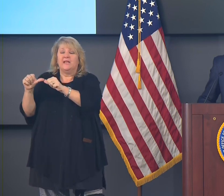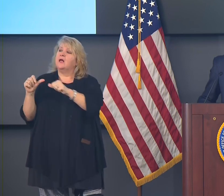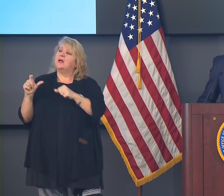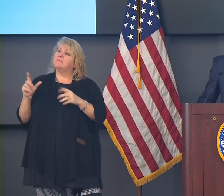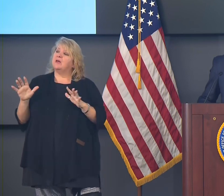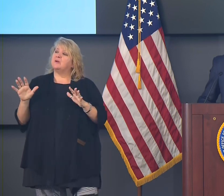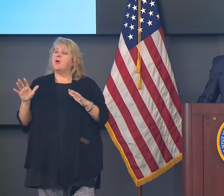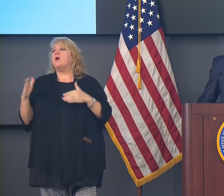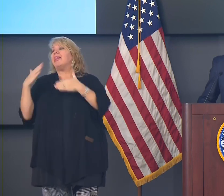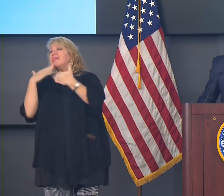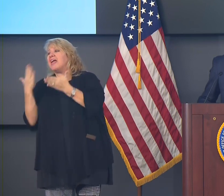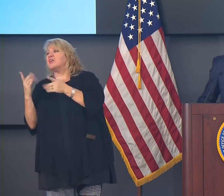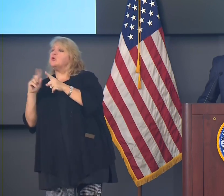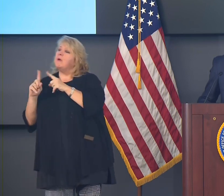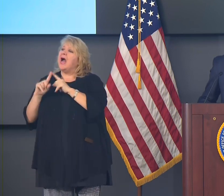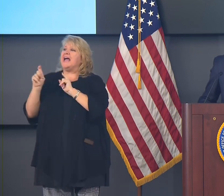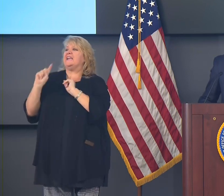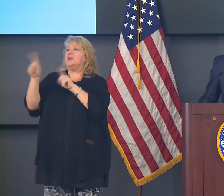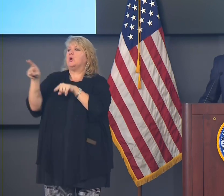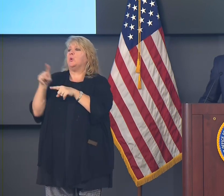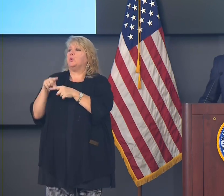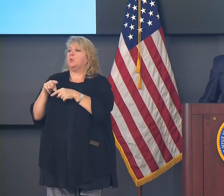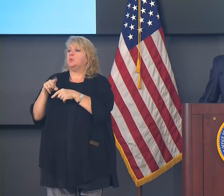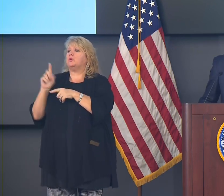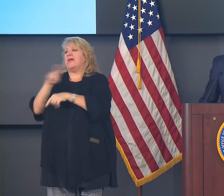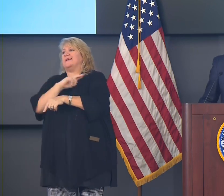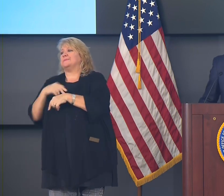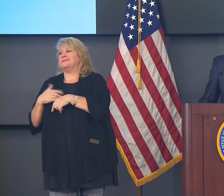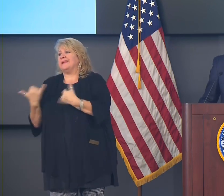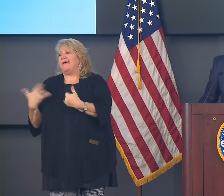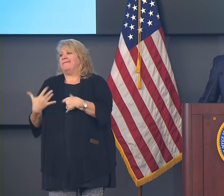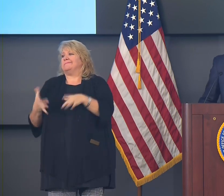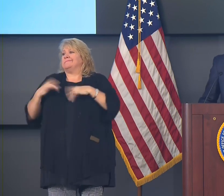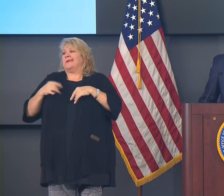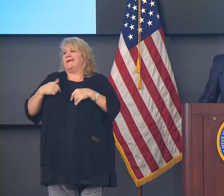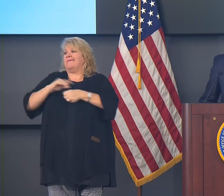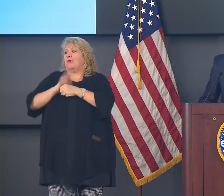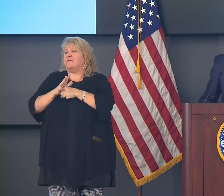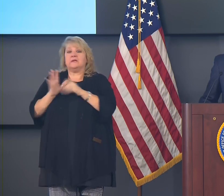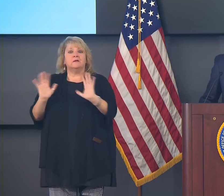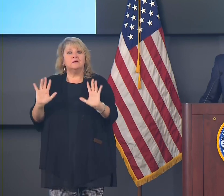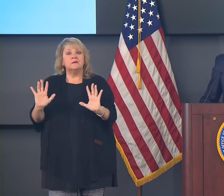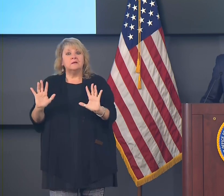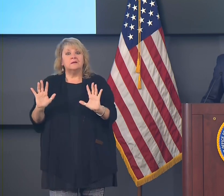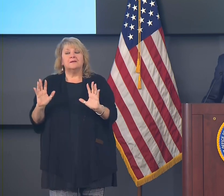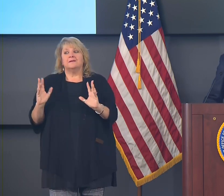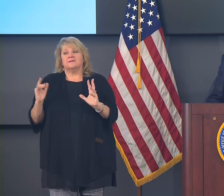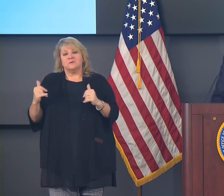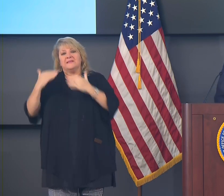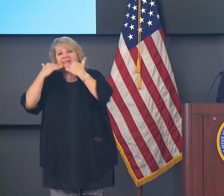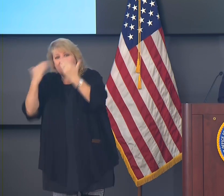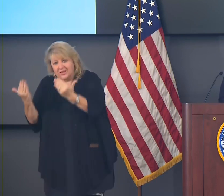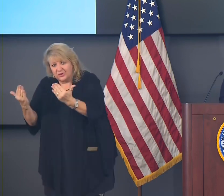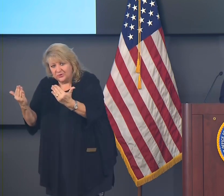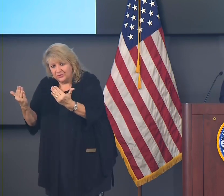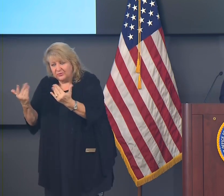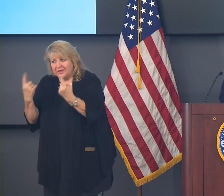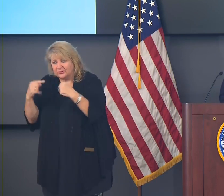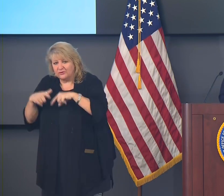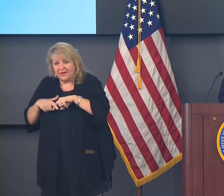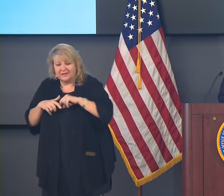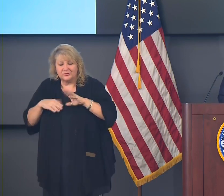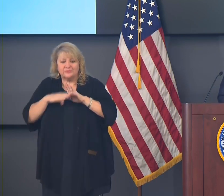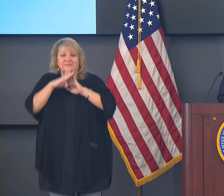harder than it needs to be. We should all do our part. Okay, so with that, I'm going to pause and